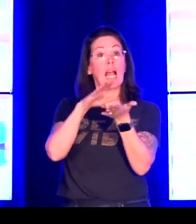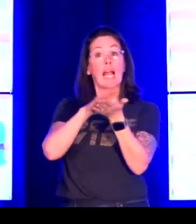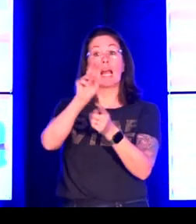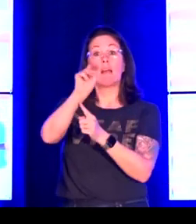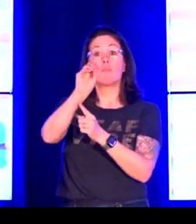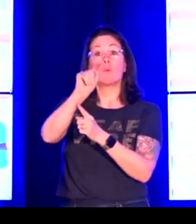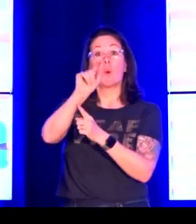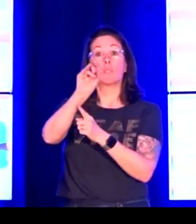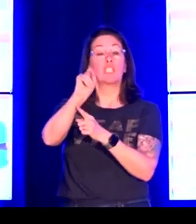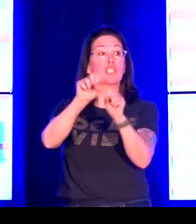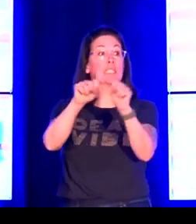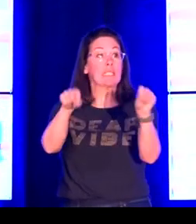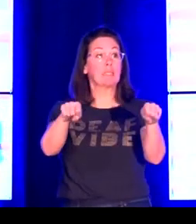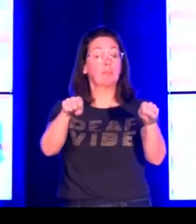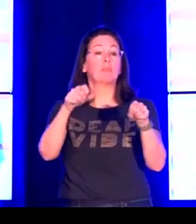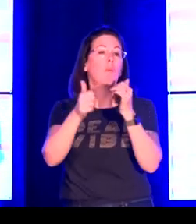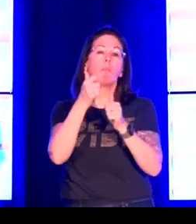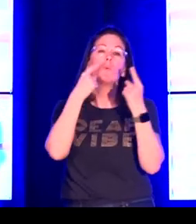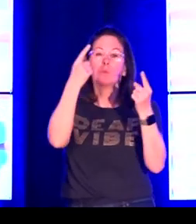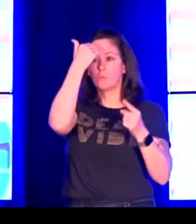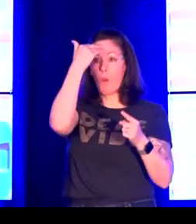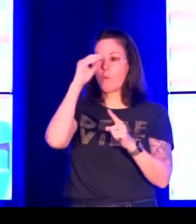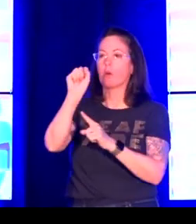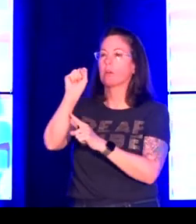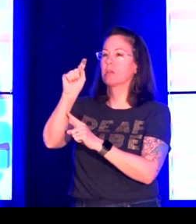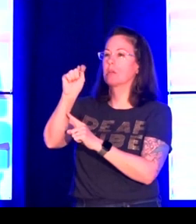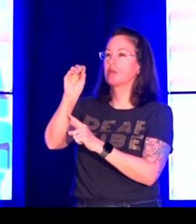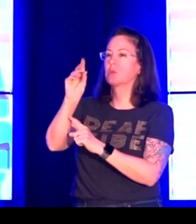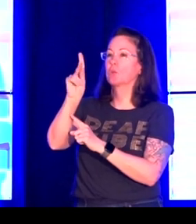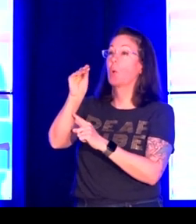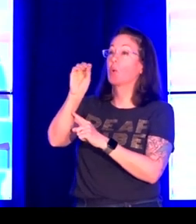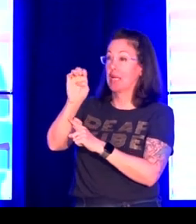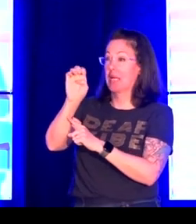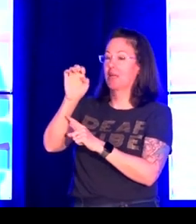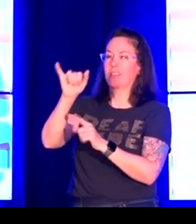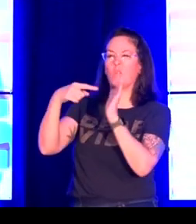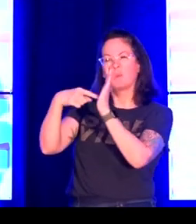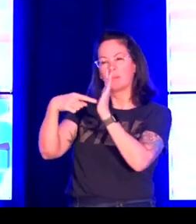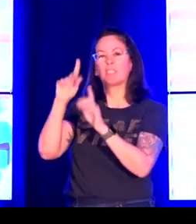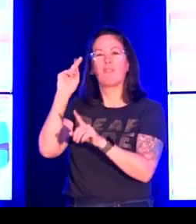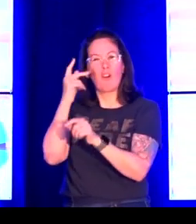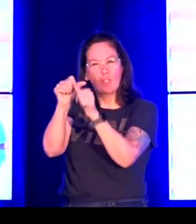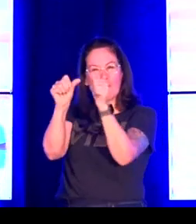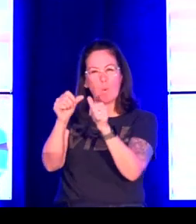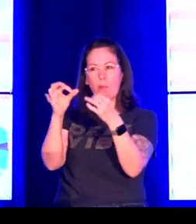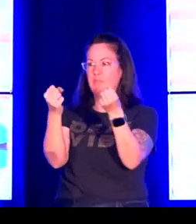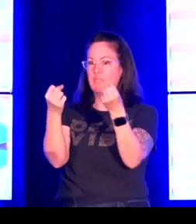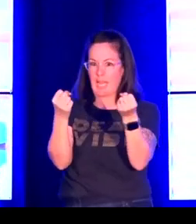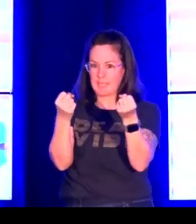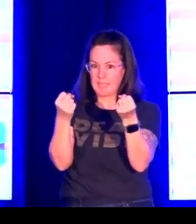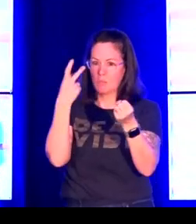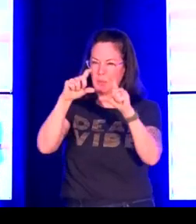transcription there are also notation systems the most well known is the Stokey